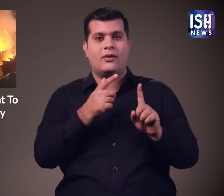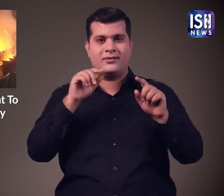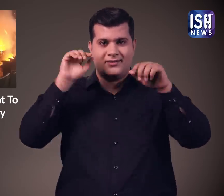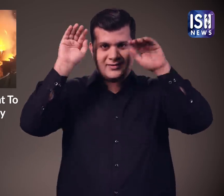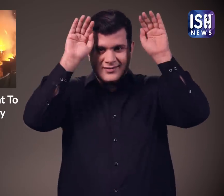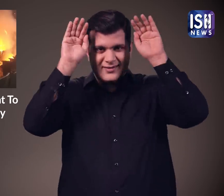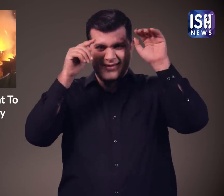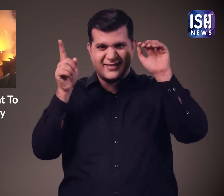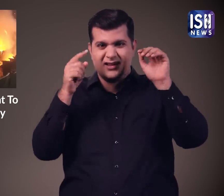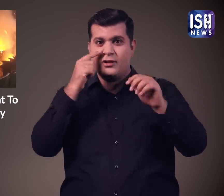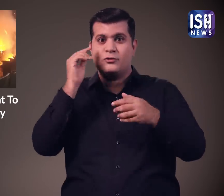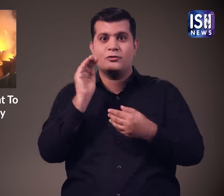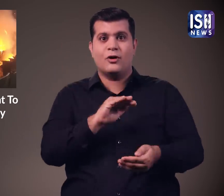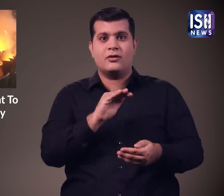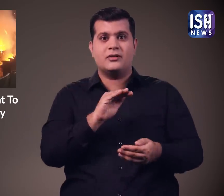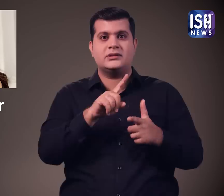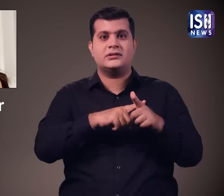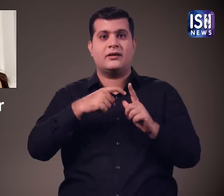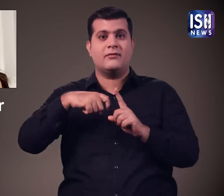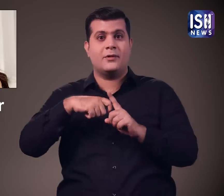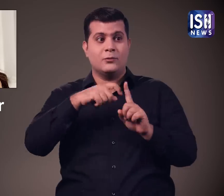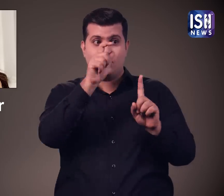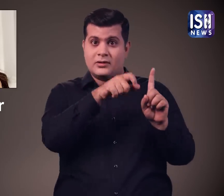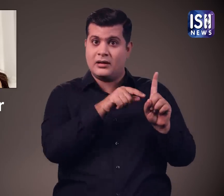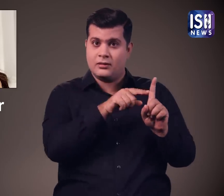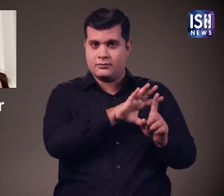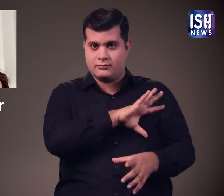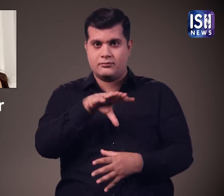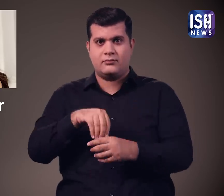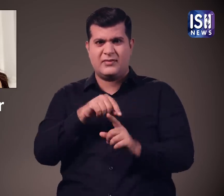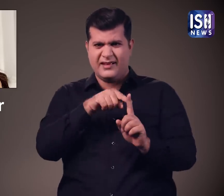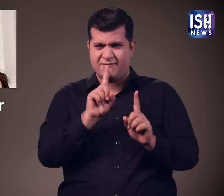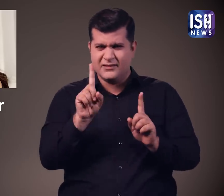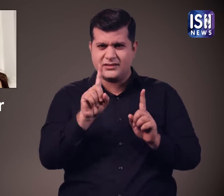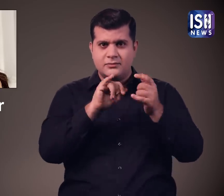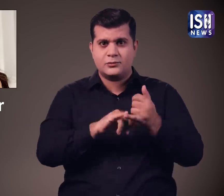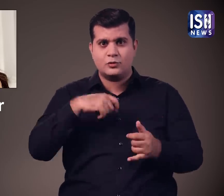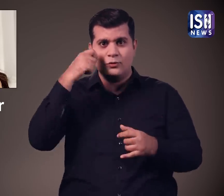Sridevi's daughter Janhvi Kapoor will be acting alongside him and this will be her first South Indian film.